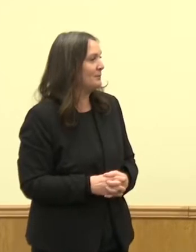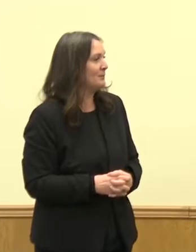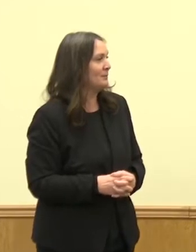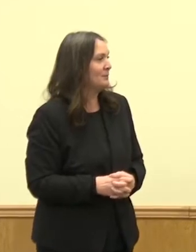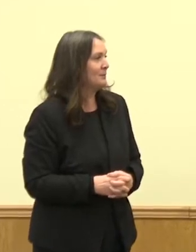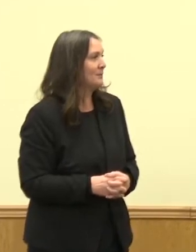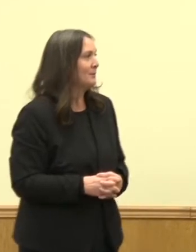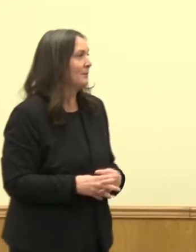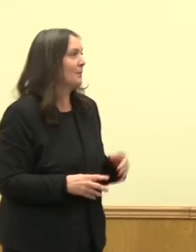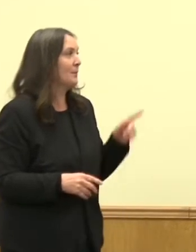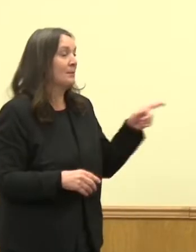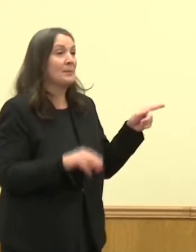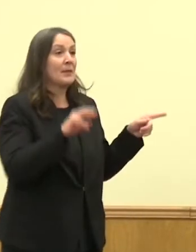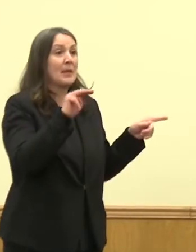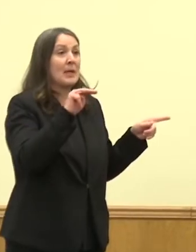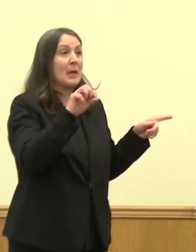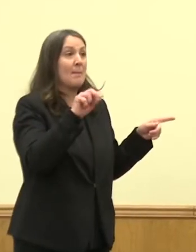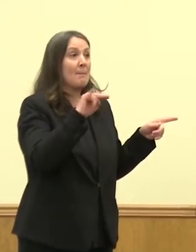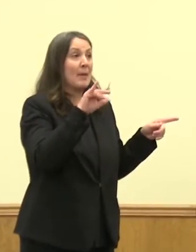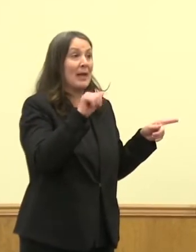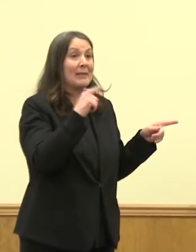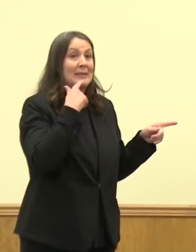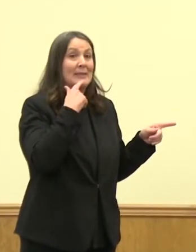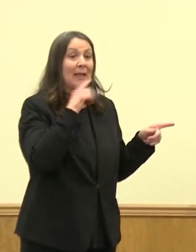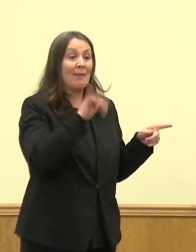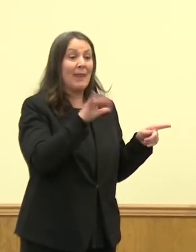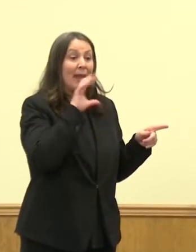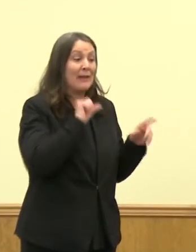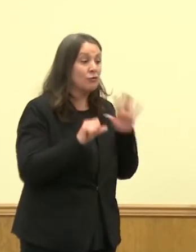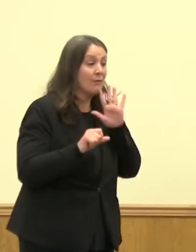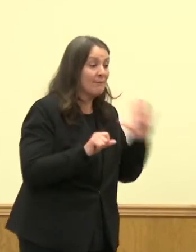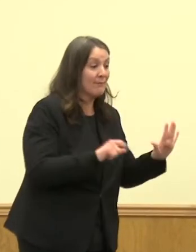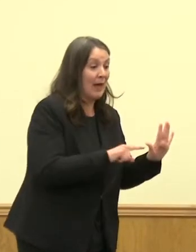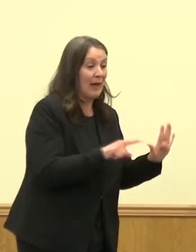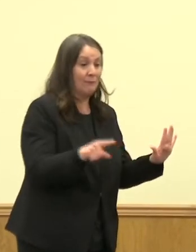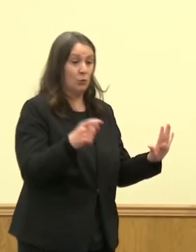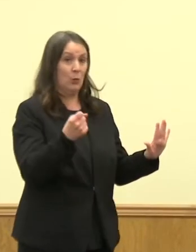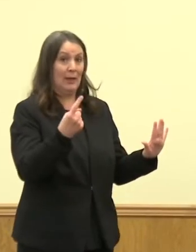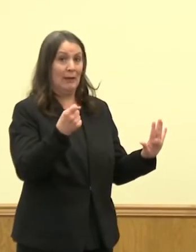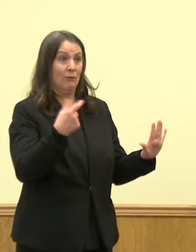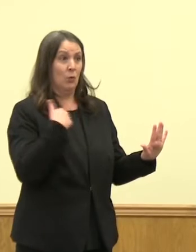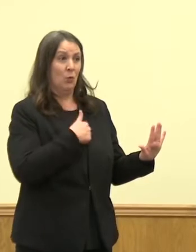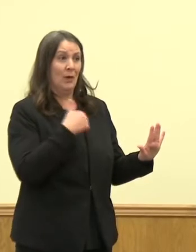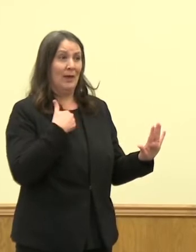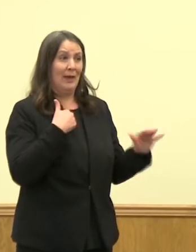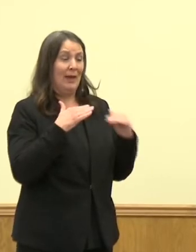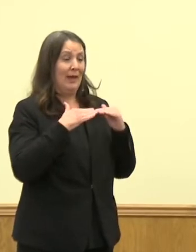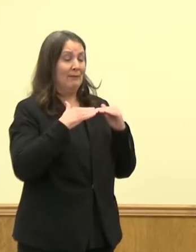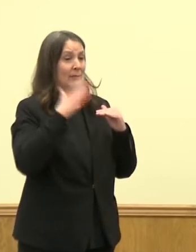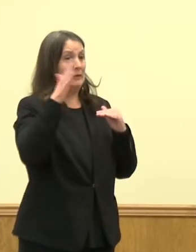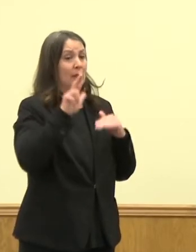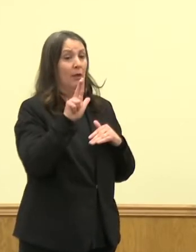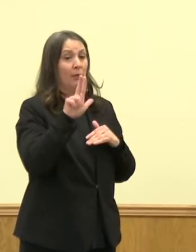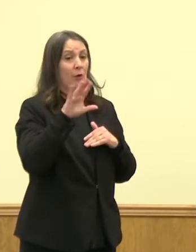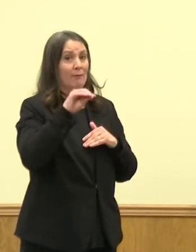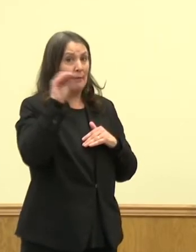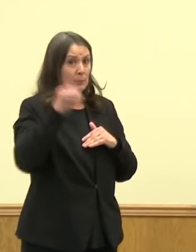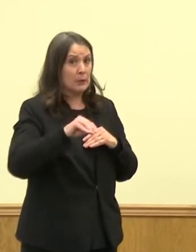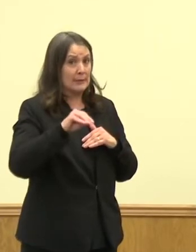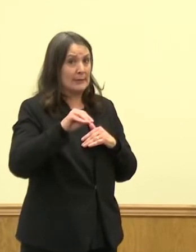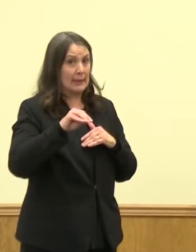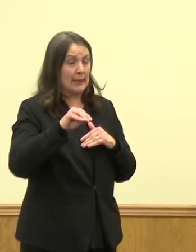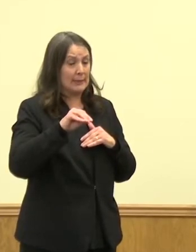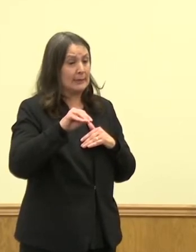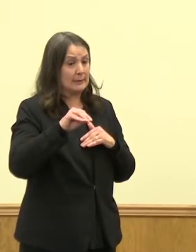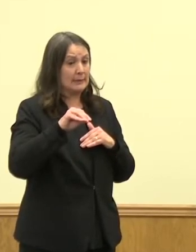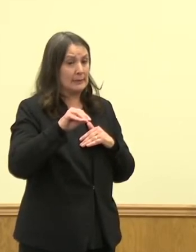So regarding the five through 11, we have about a little over 35% of the age range that is in